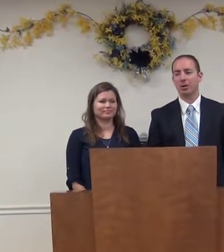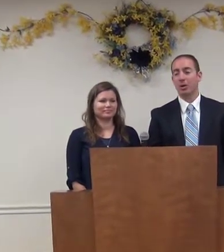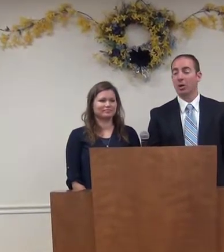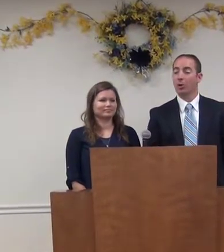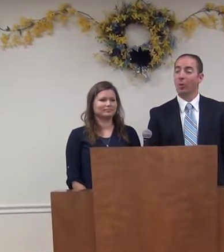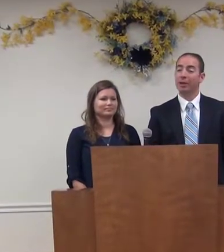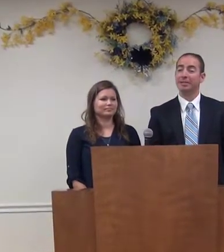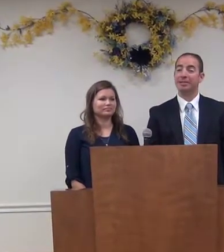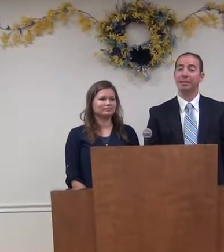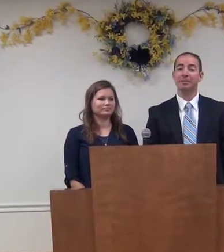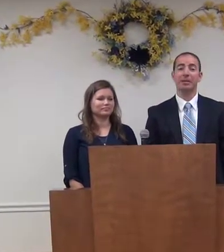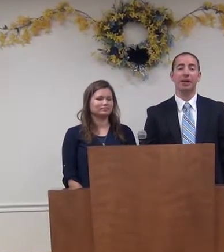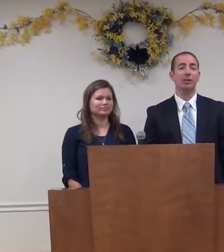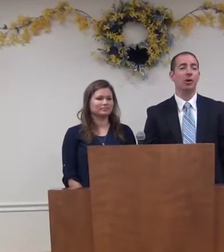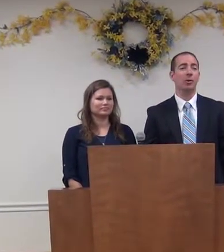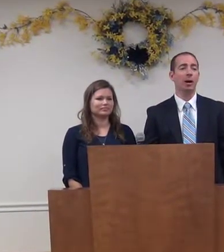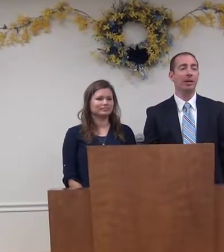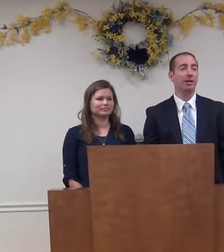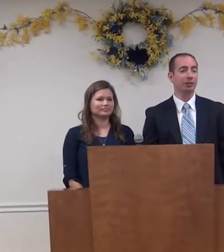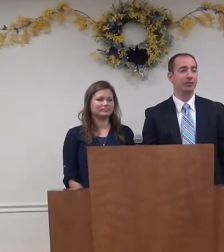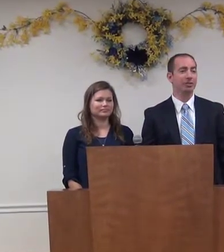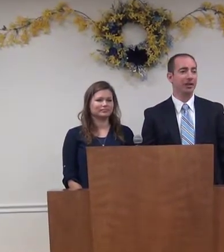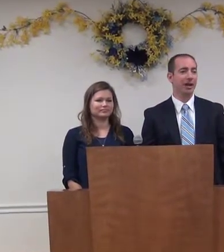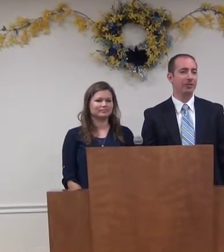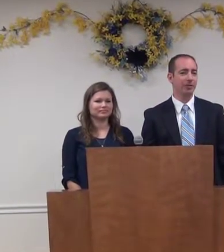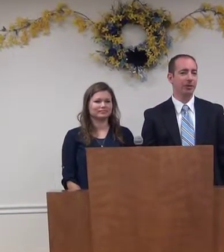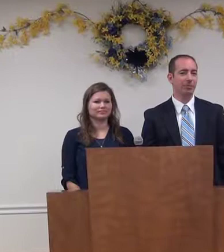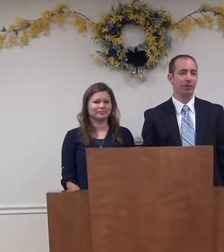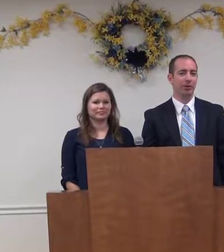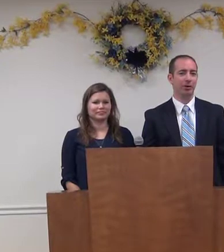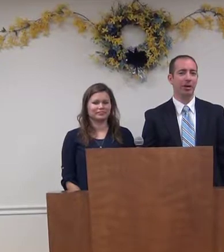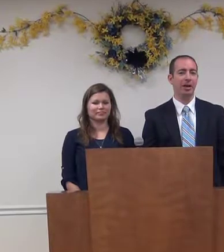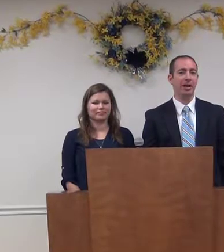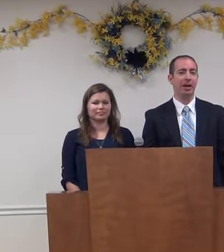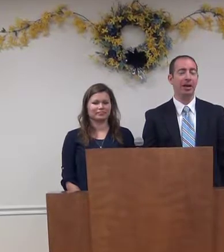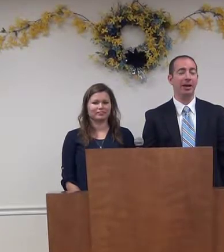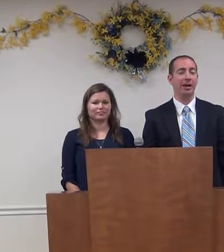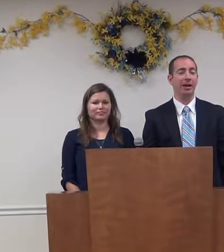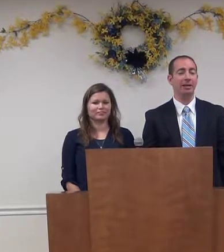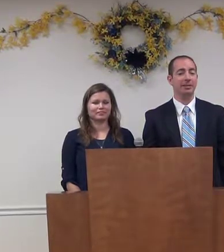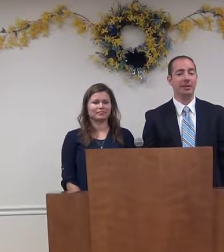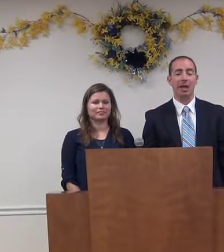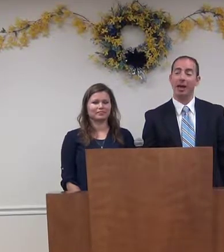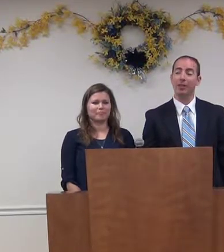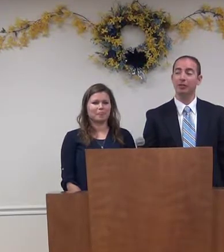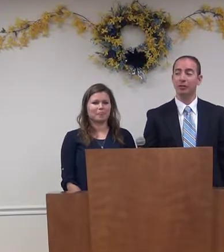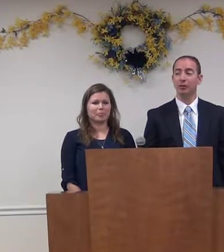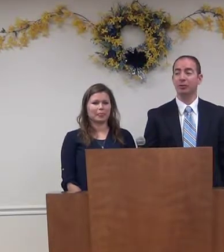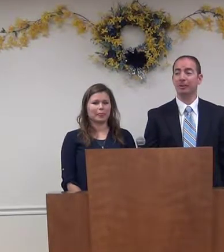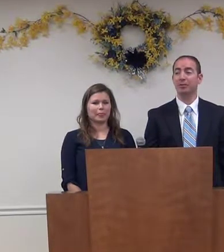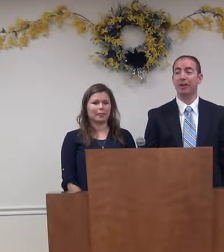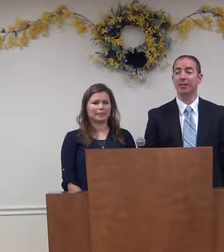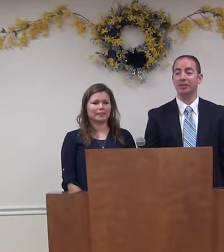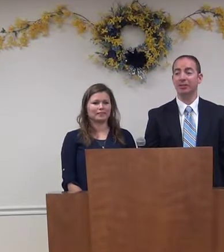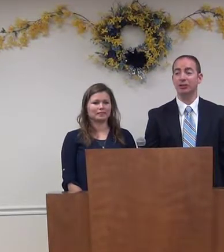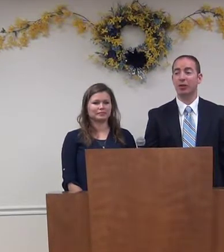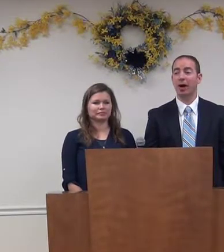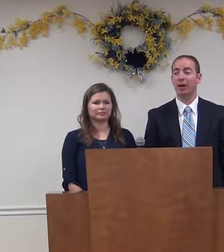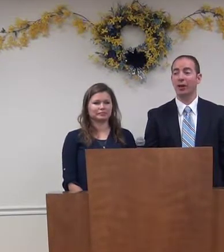When it seems like no one understands your burdens, and that you must face each trial